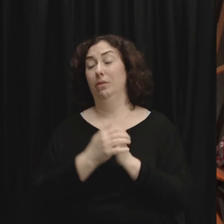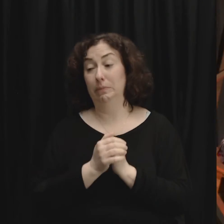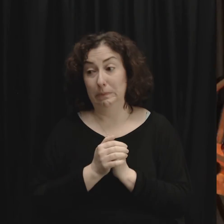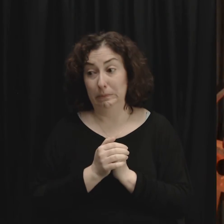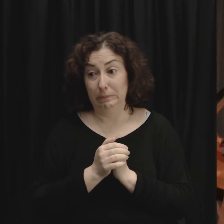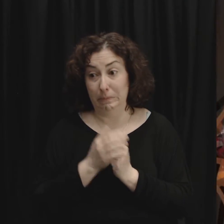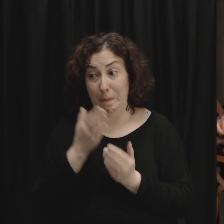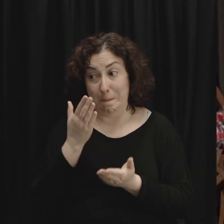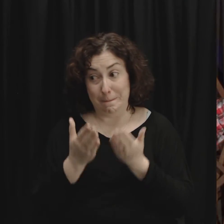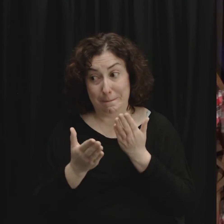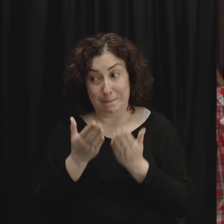problem isn't all